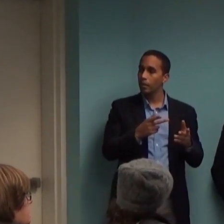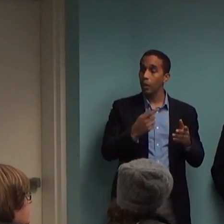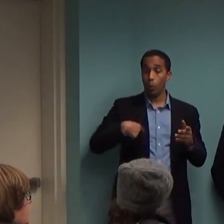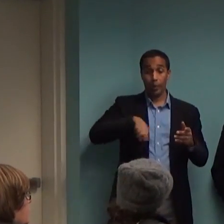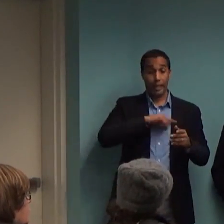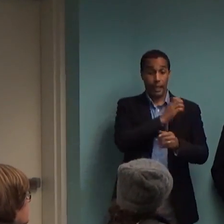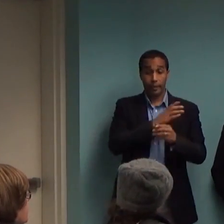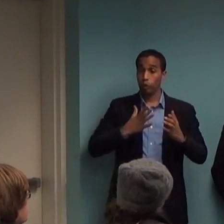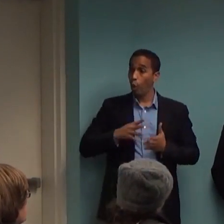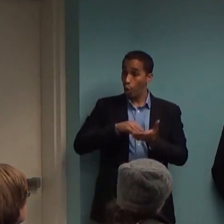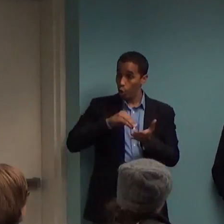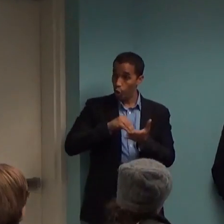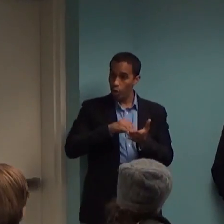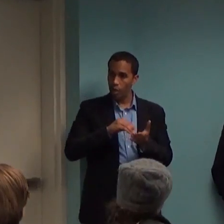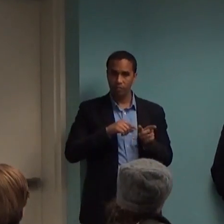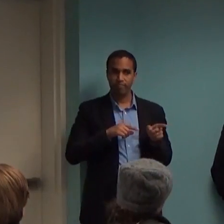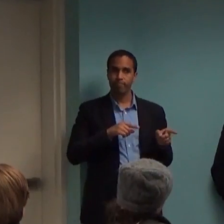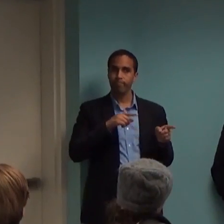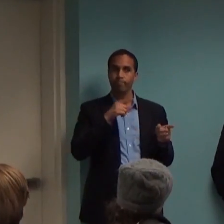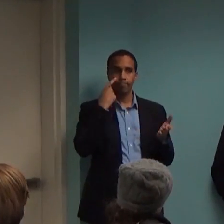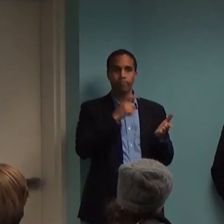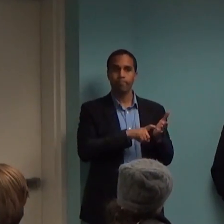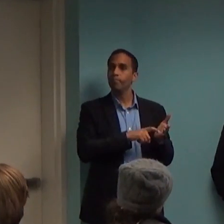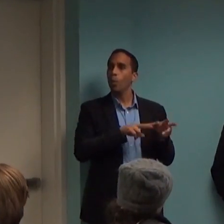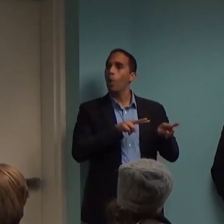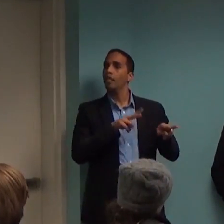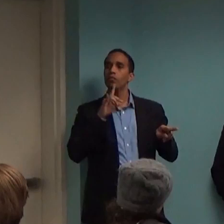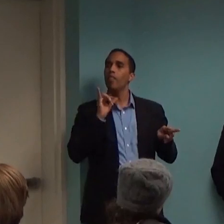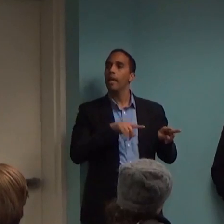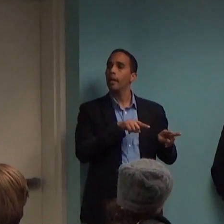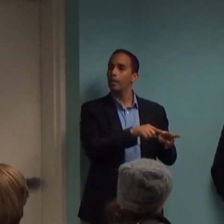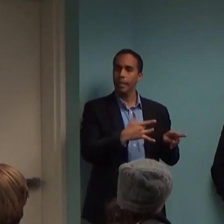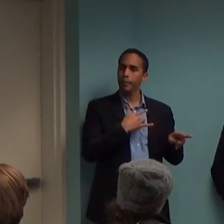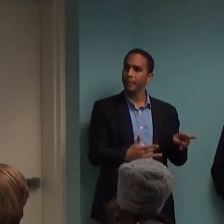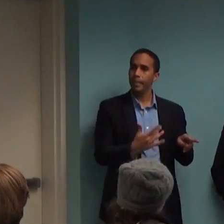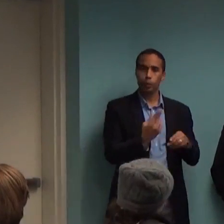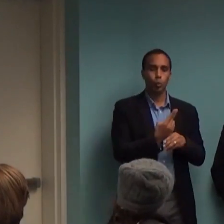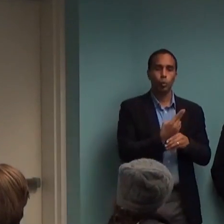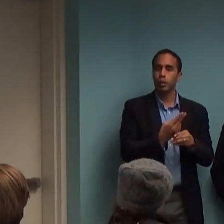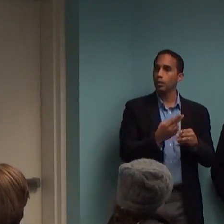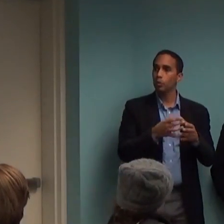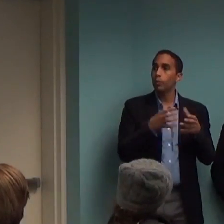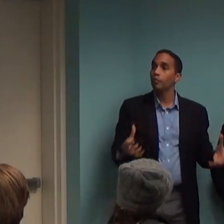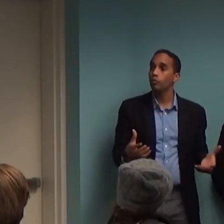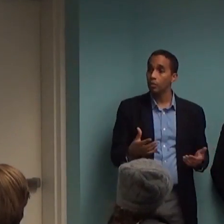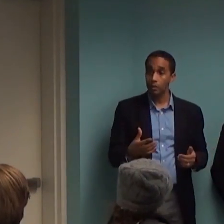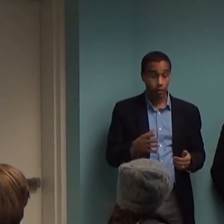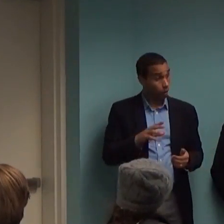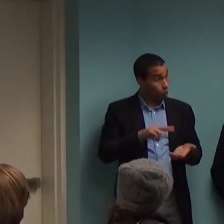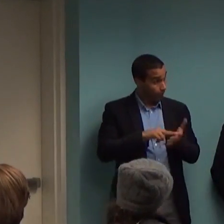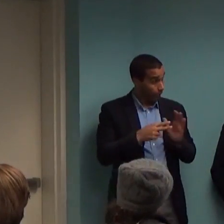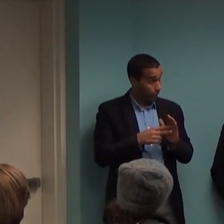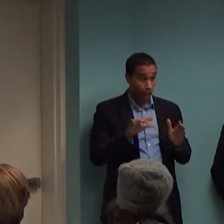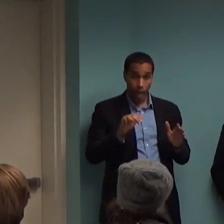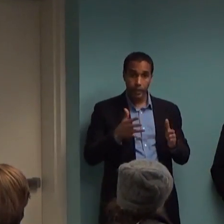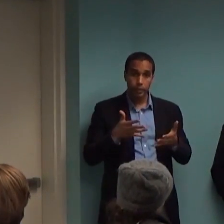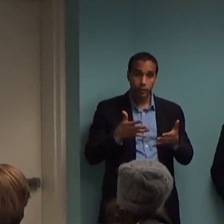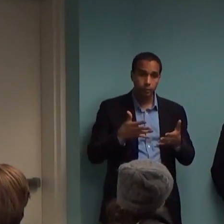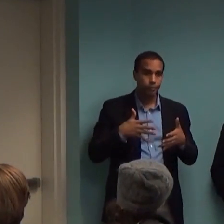okay, maybe too much is being used here. Like what are some areas that typically are over-subscribed? Like diagnostic categories and things categories and